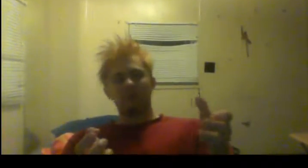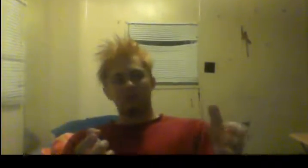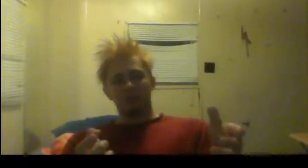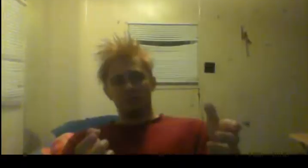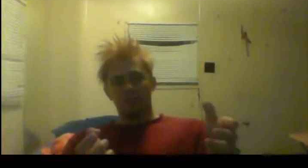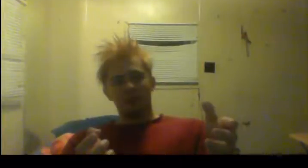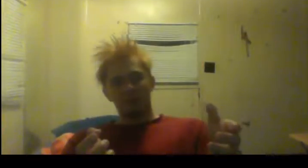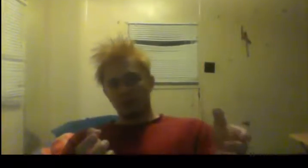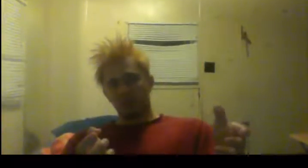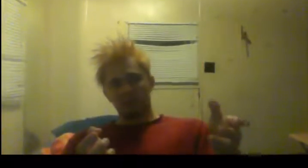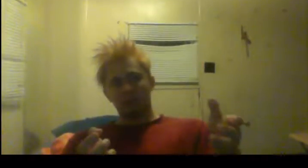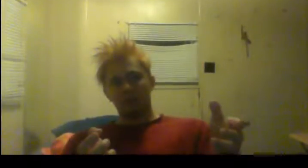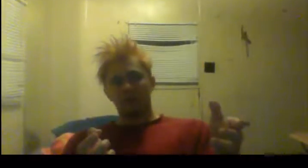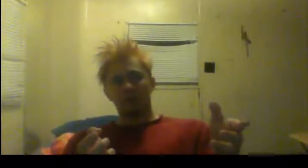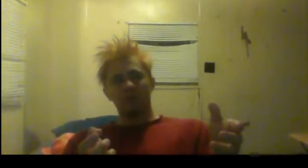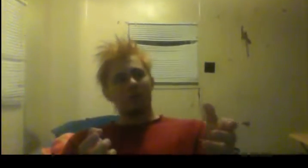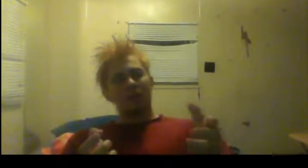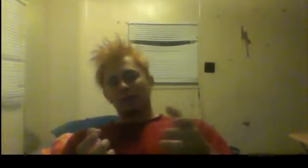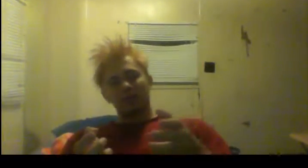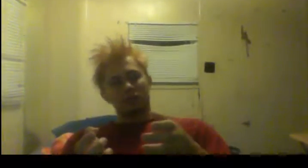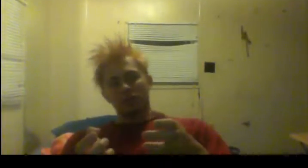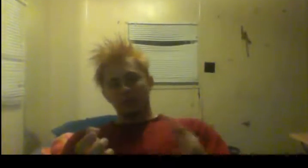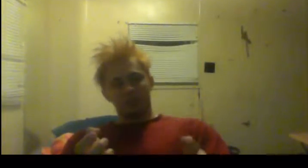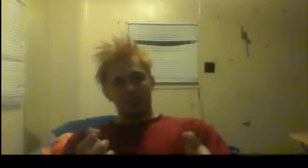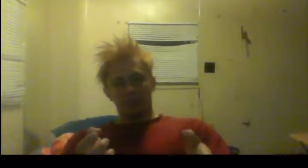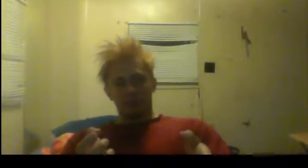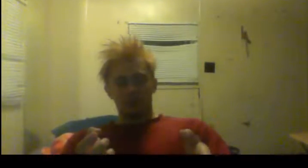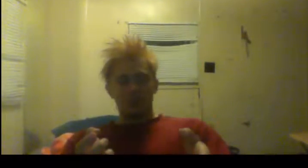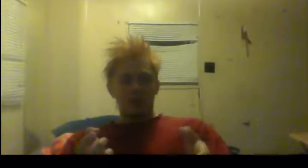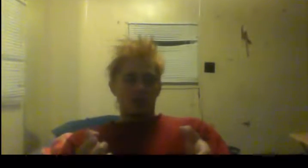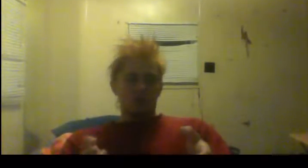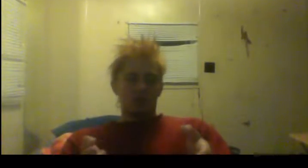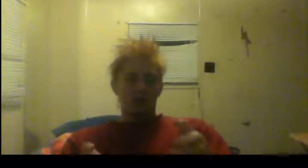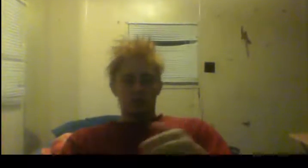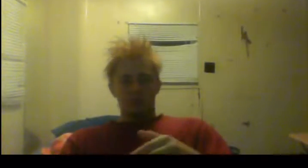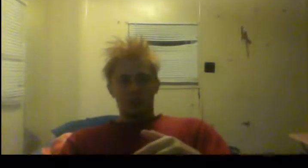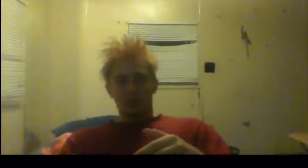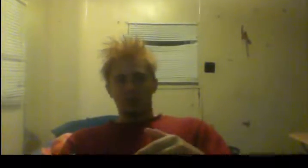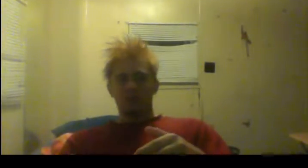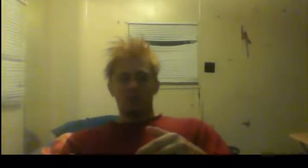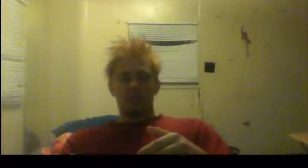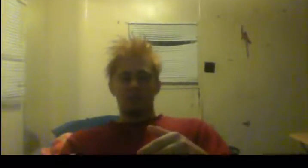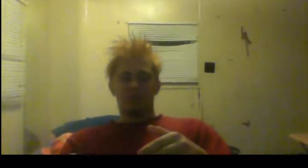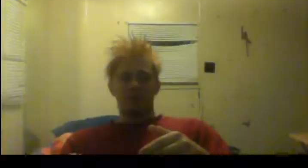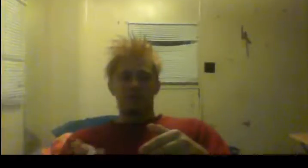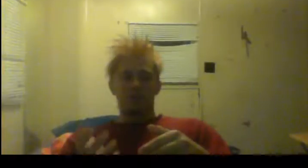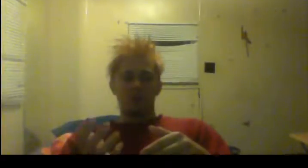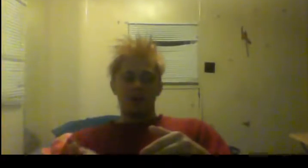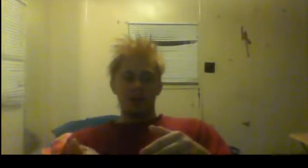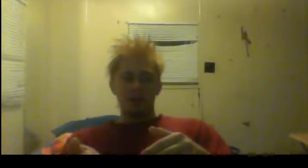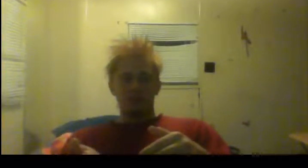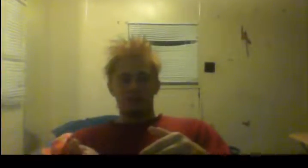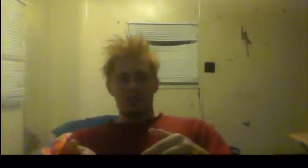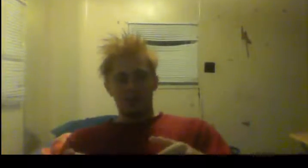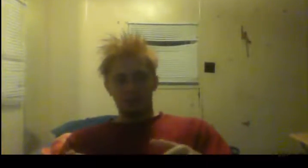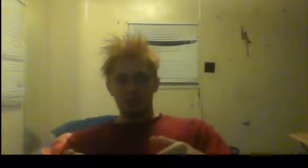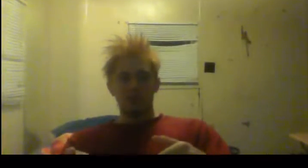my routine doesn't work for you, then try something else. But I'm just going to give you an example of what my diet routine